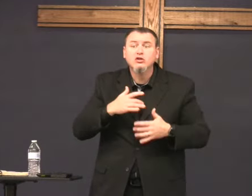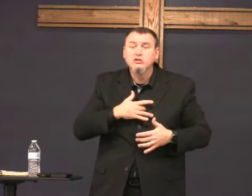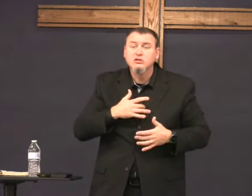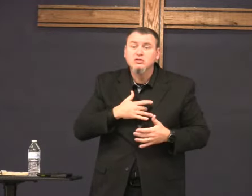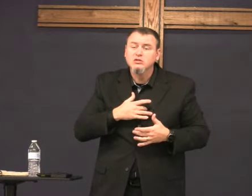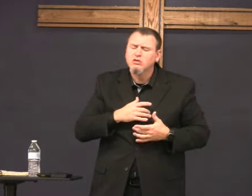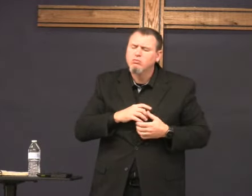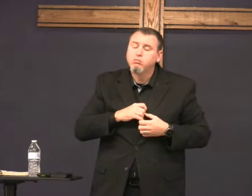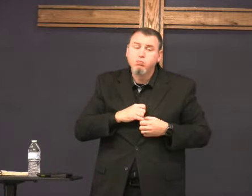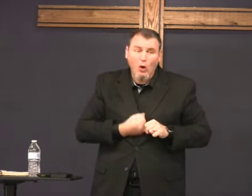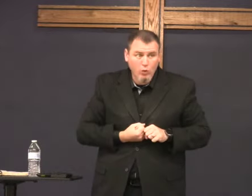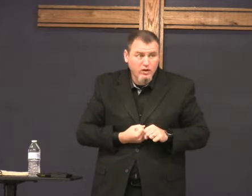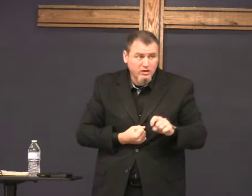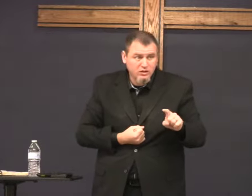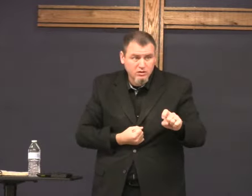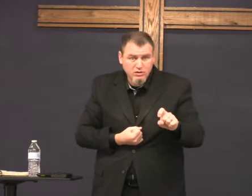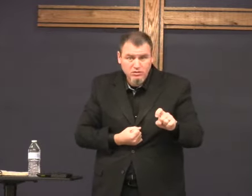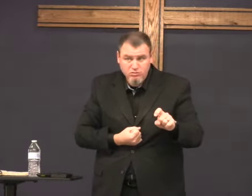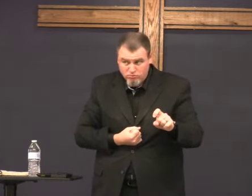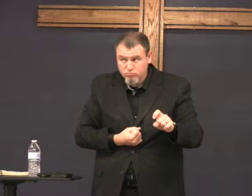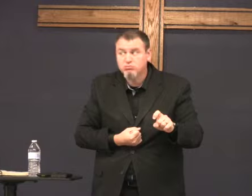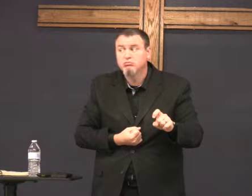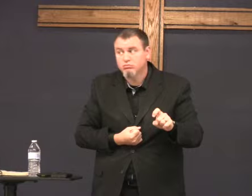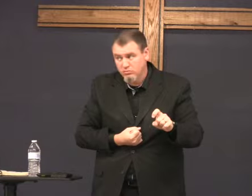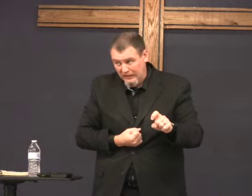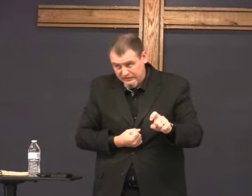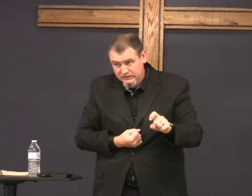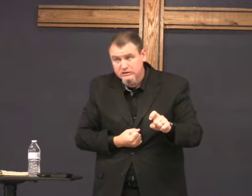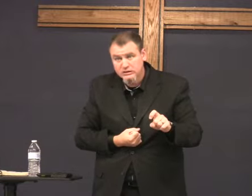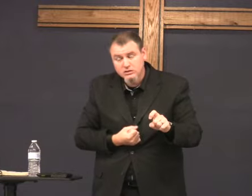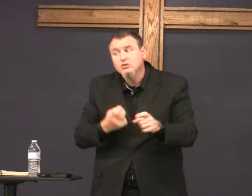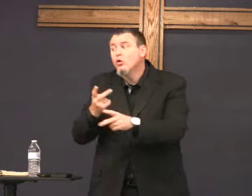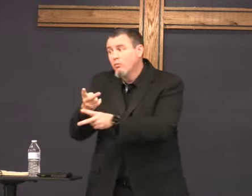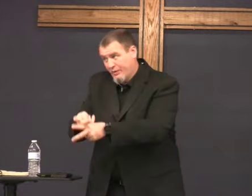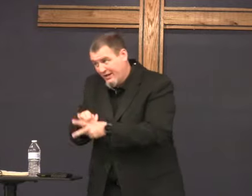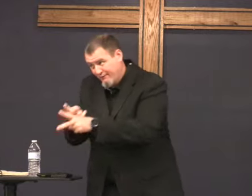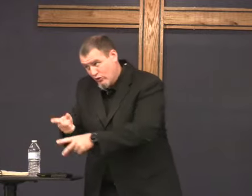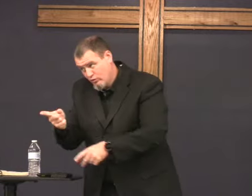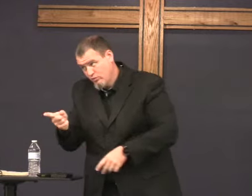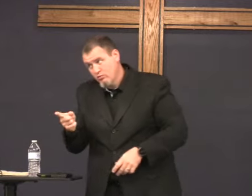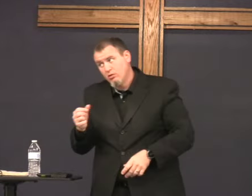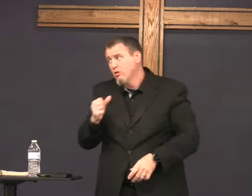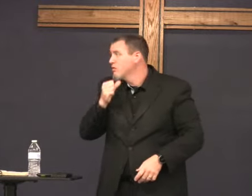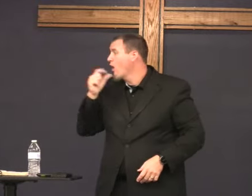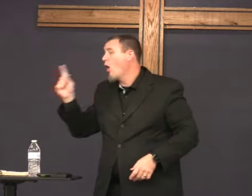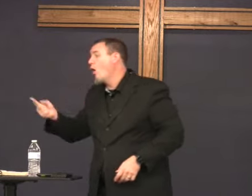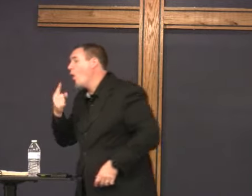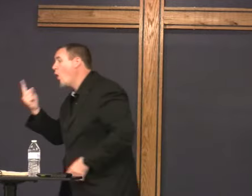did Jesus ever have a broken heart yes so be careful